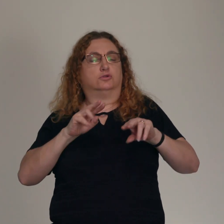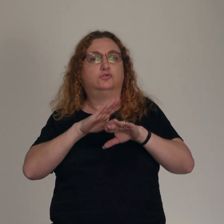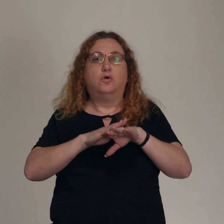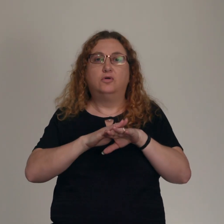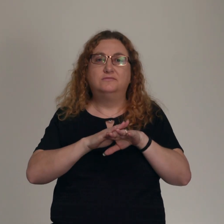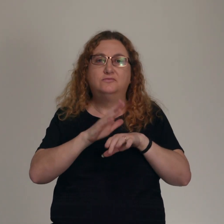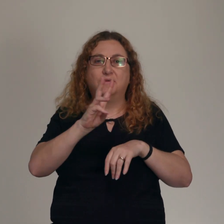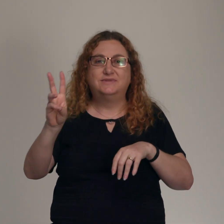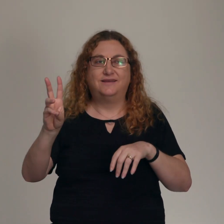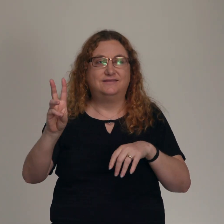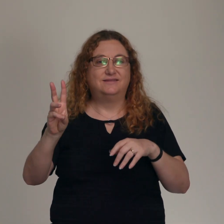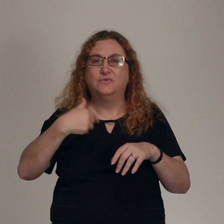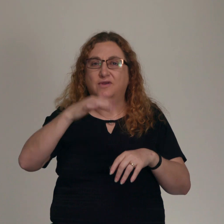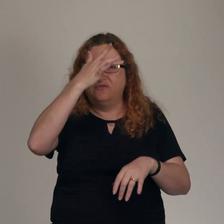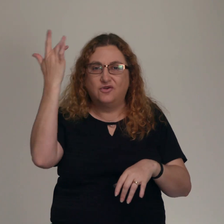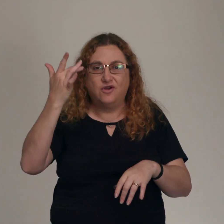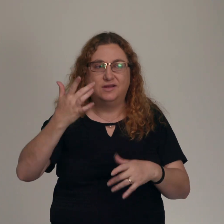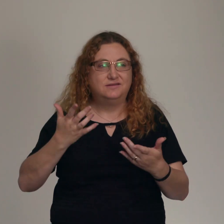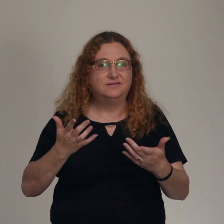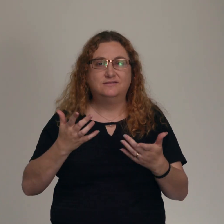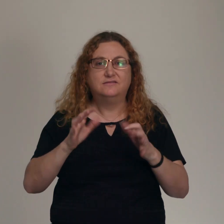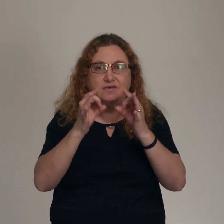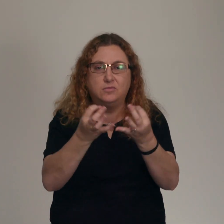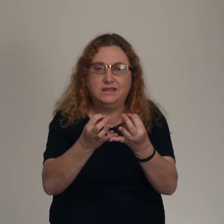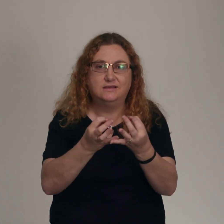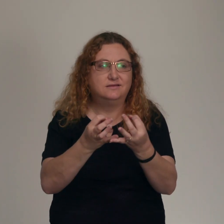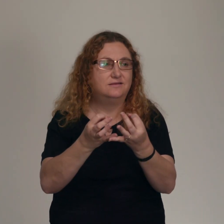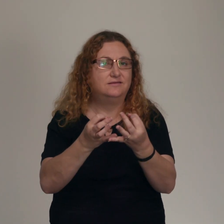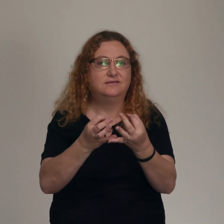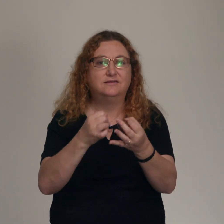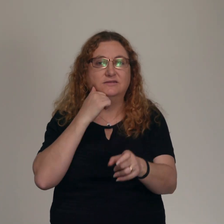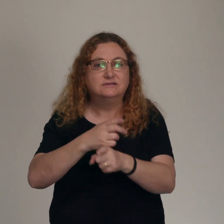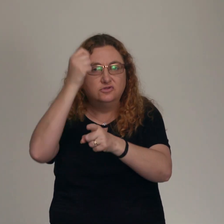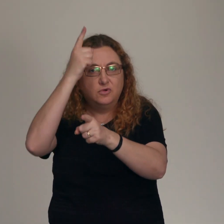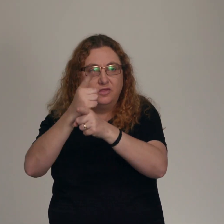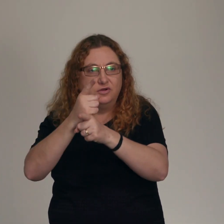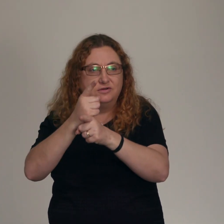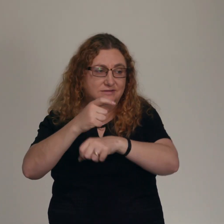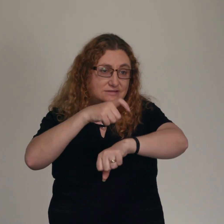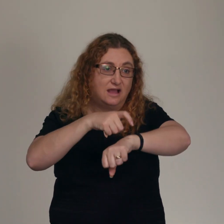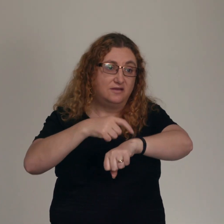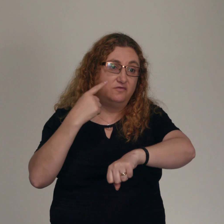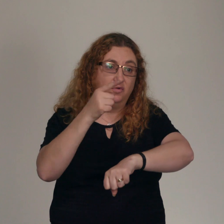And our older brother is looking at us and saying, look, it's time for you to apologize and it's time for you